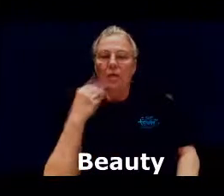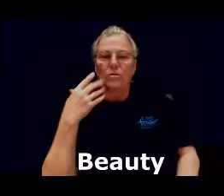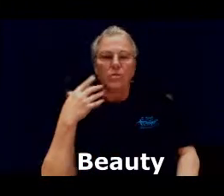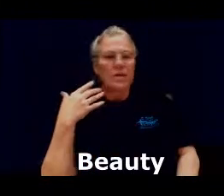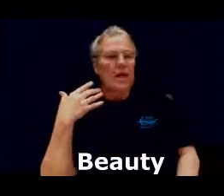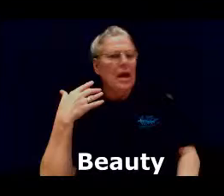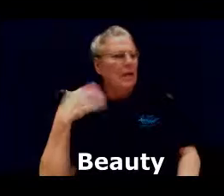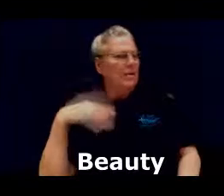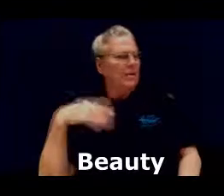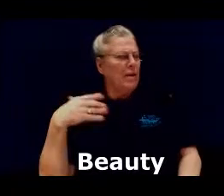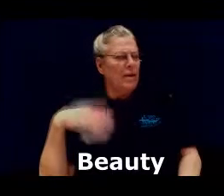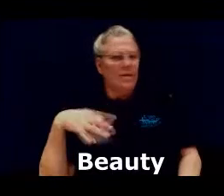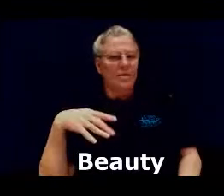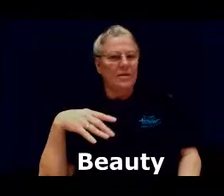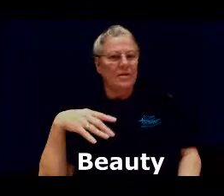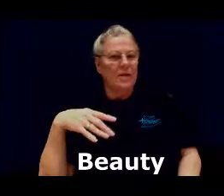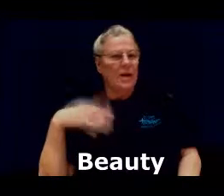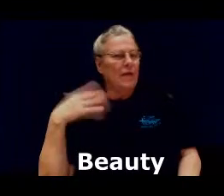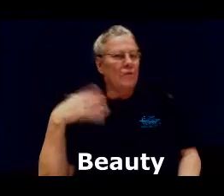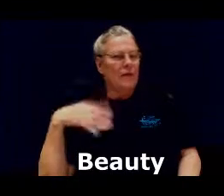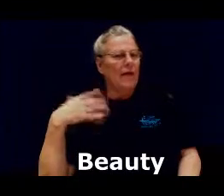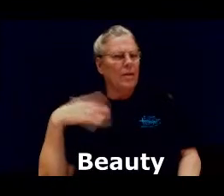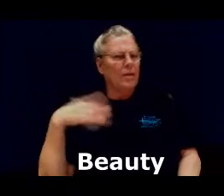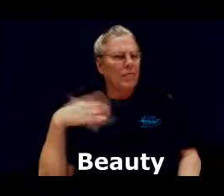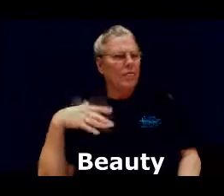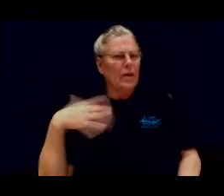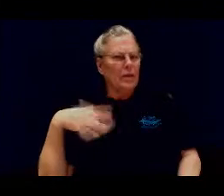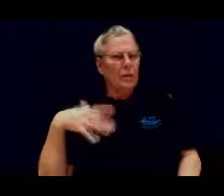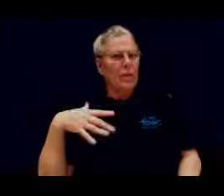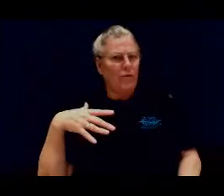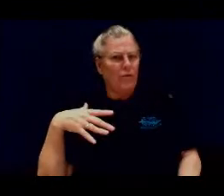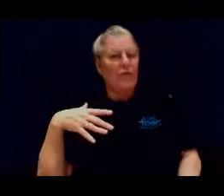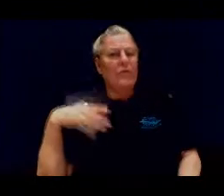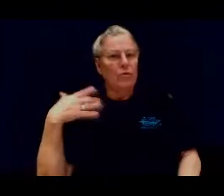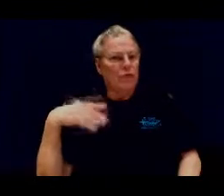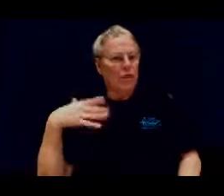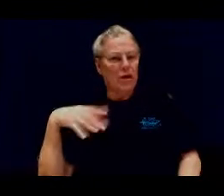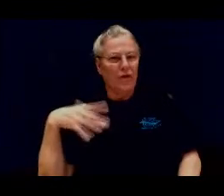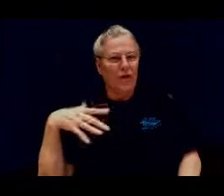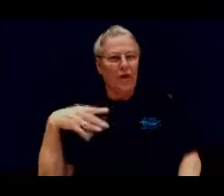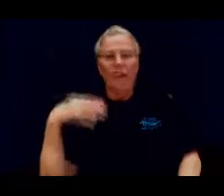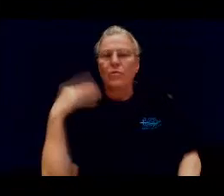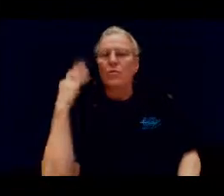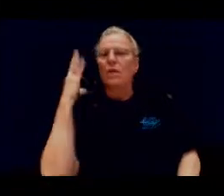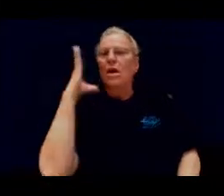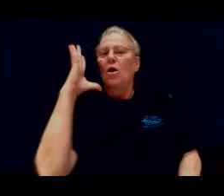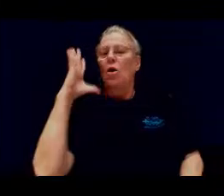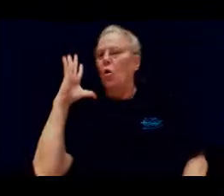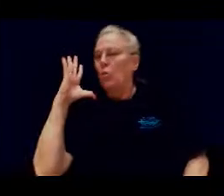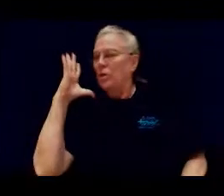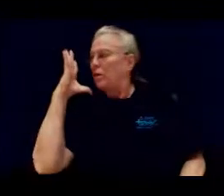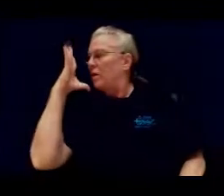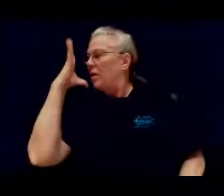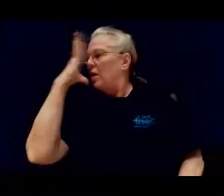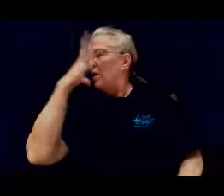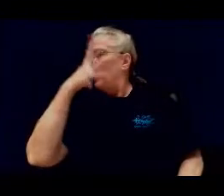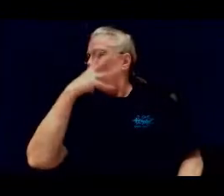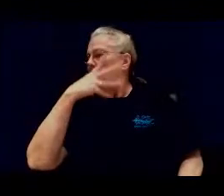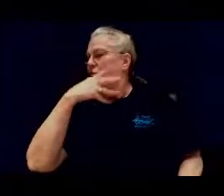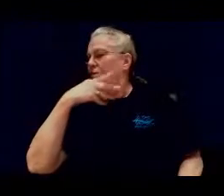closes now it can be really beautiful if you shake your hand afterwards open around your